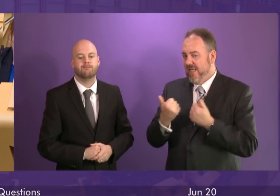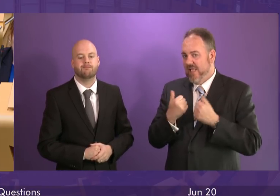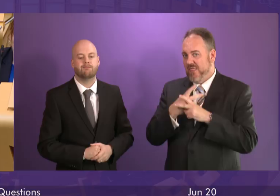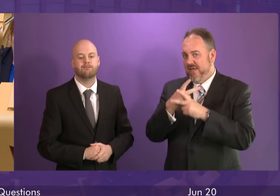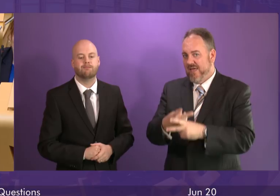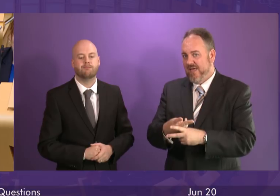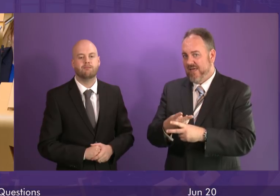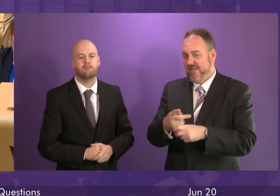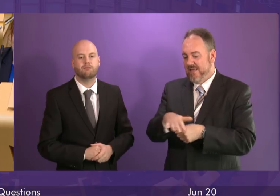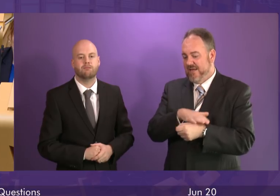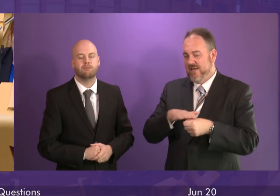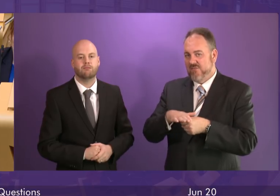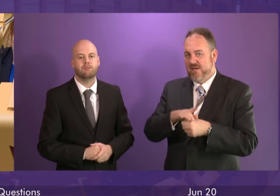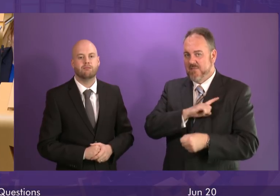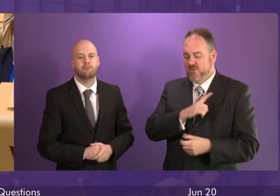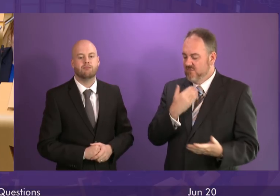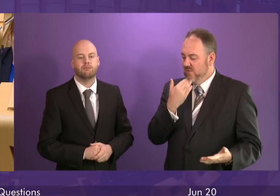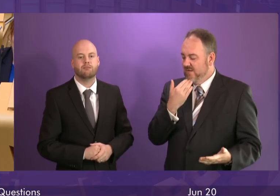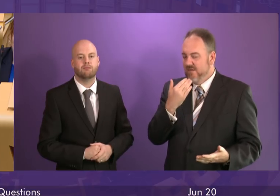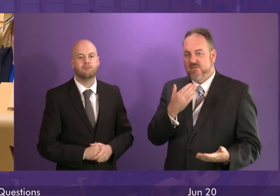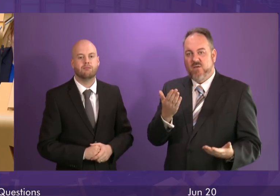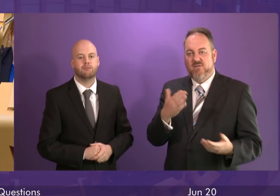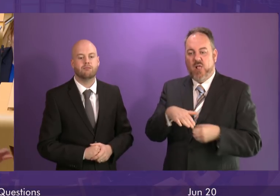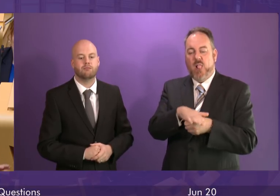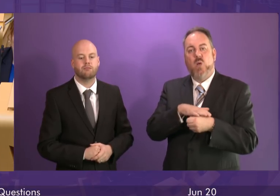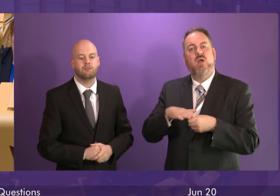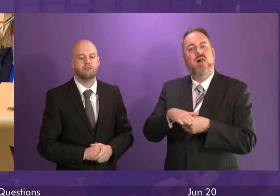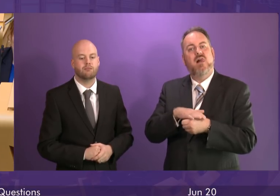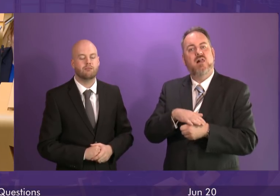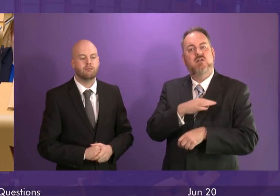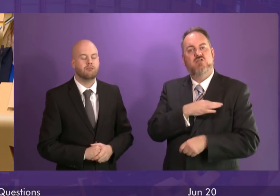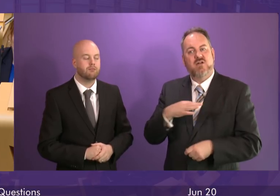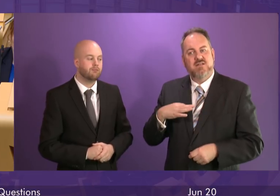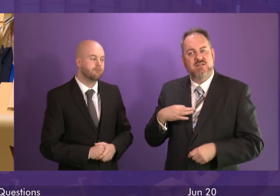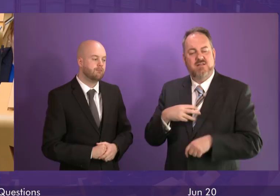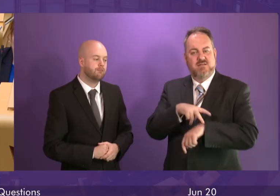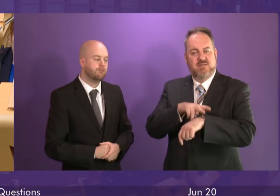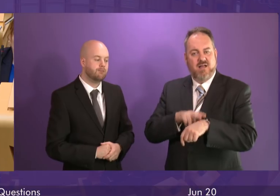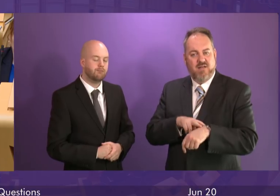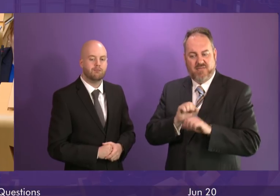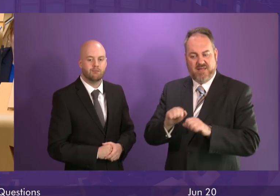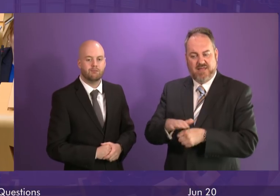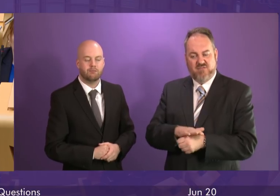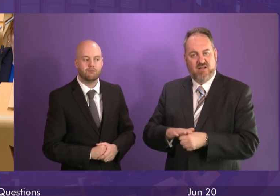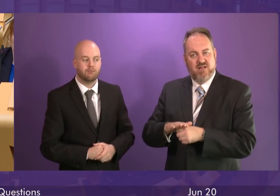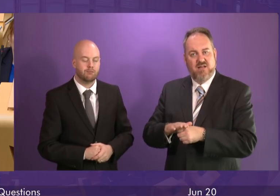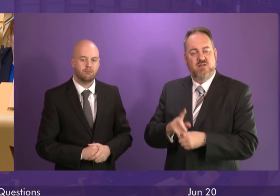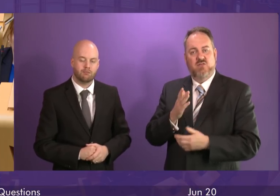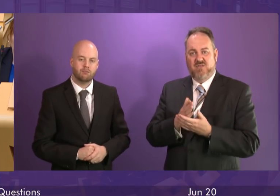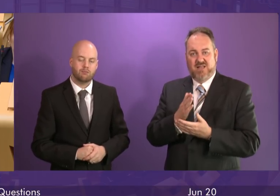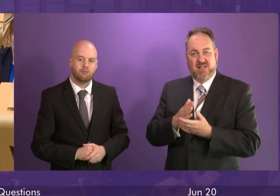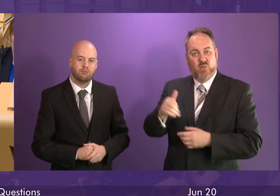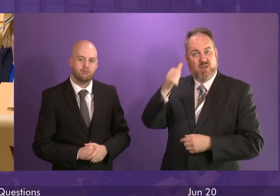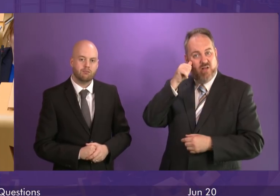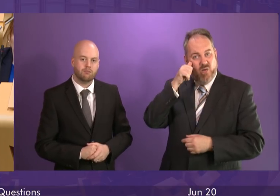if this were to happen with the lack of local knowledge and so on. Now, the Health Secretary is well aware of the issues arising from the Board's failures which